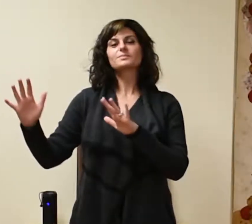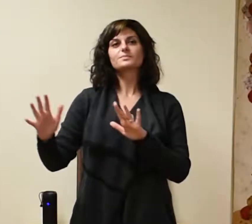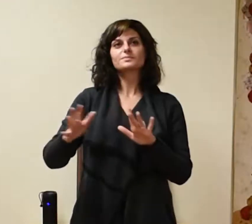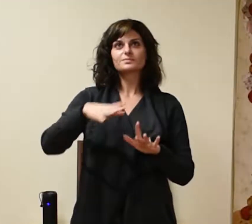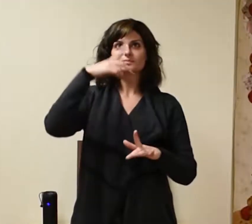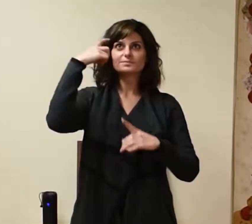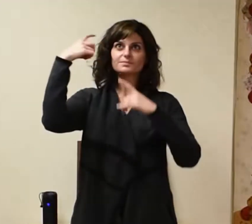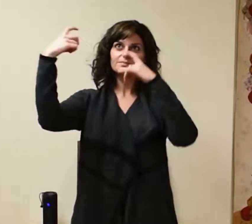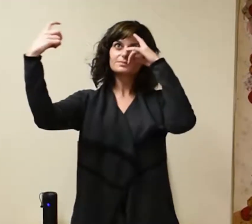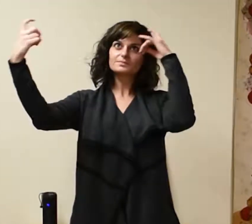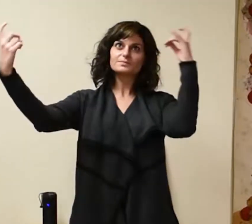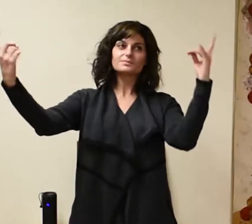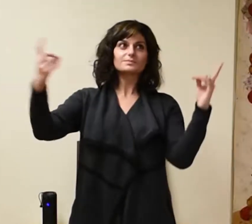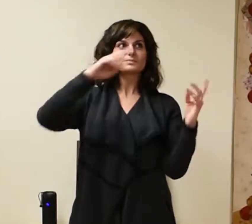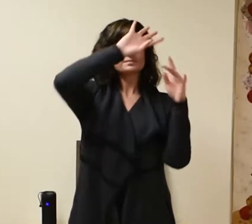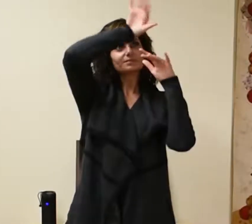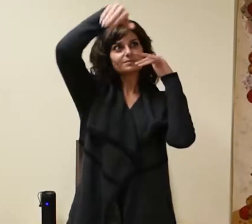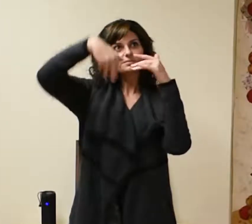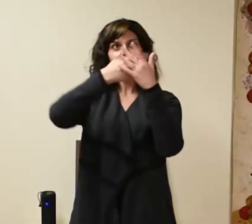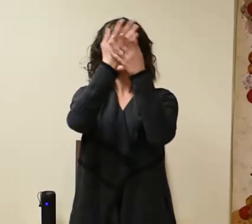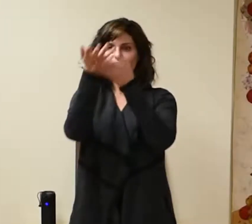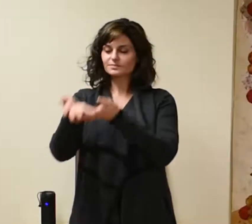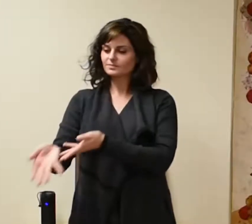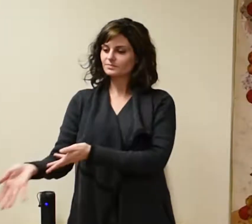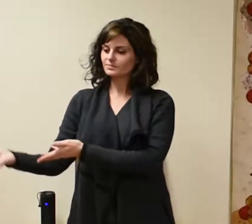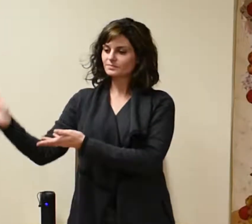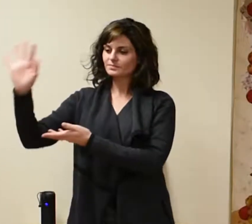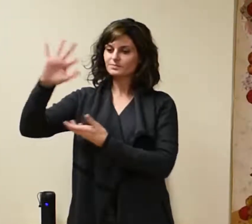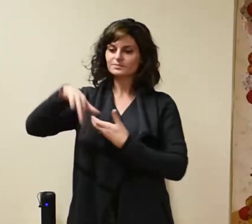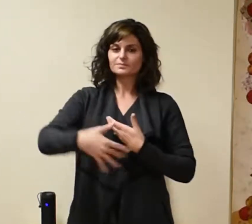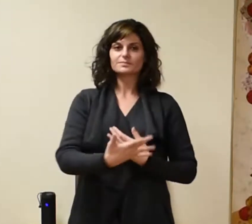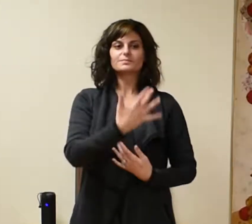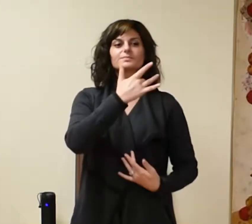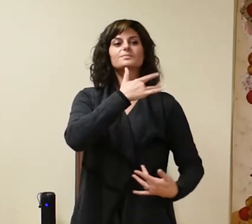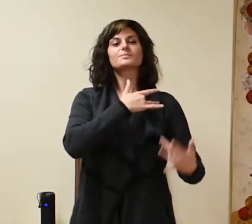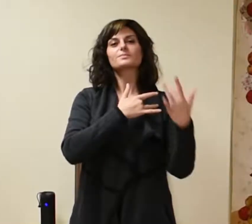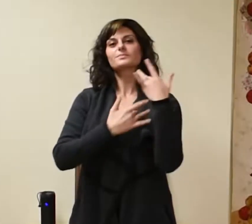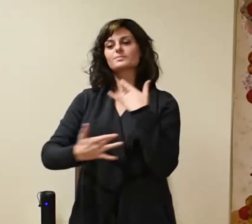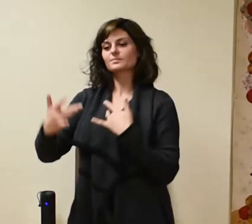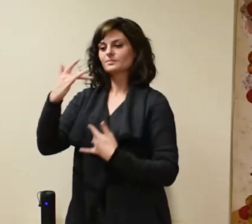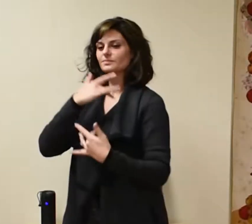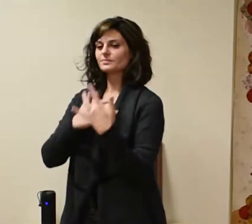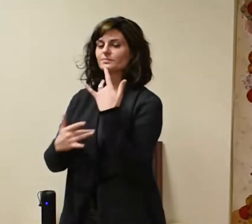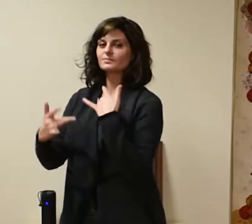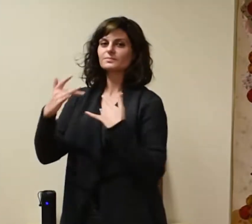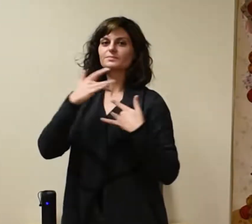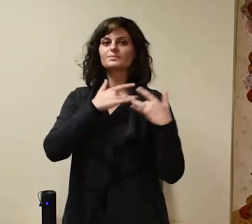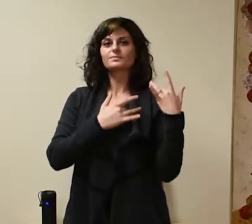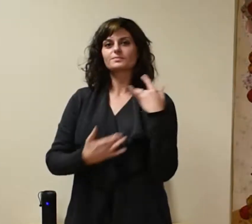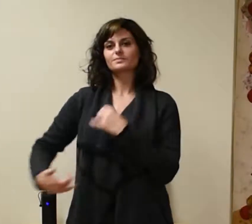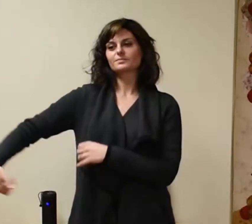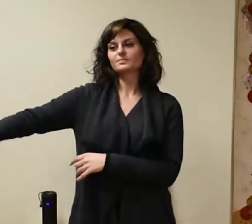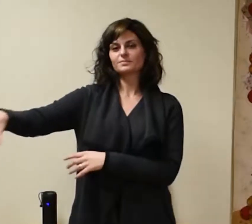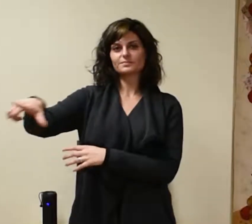into the hearts of everyone